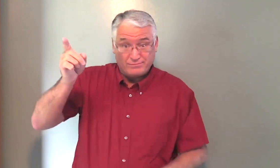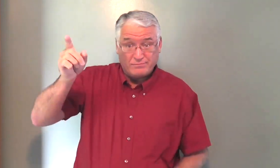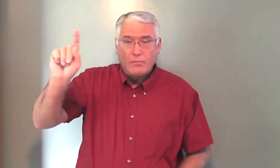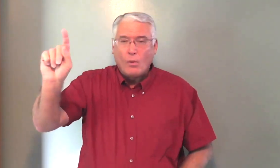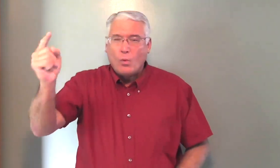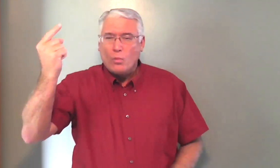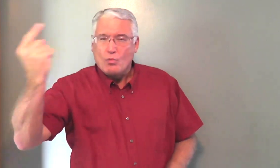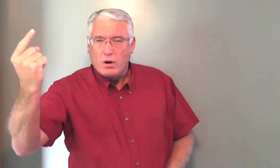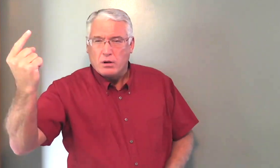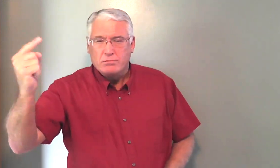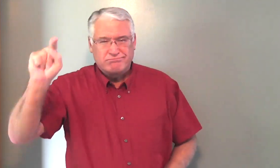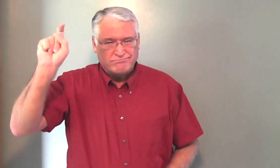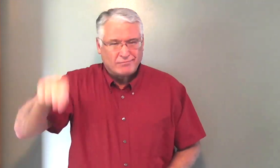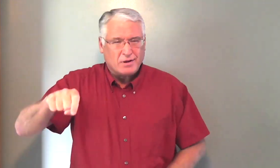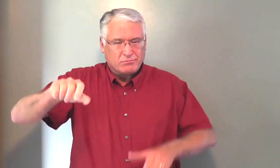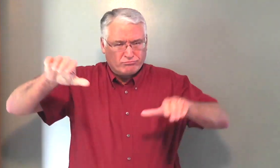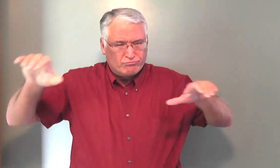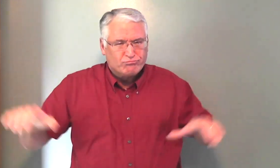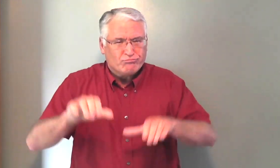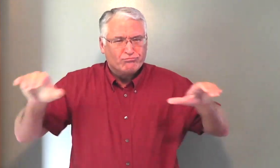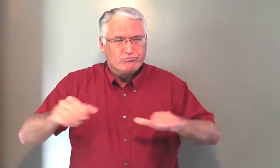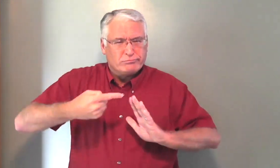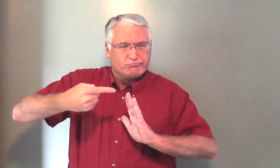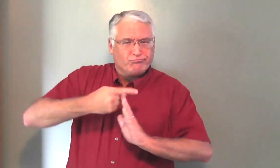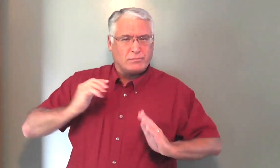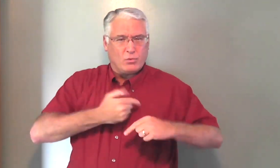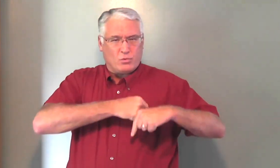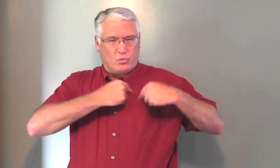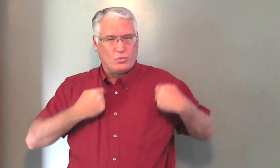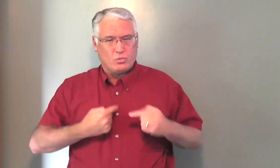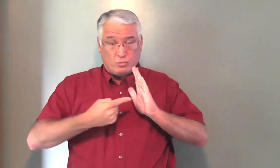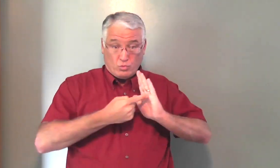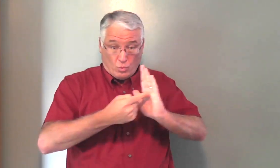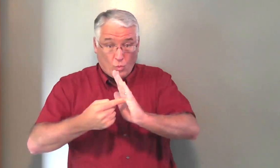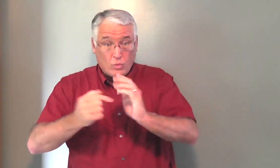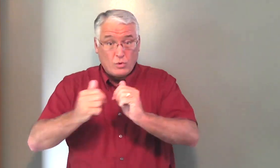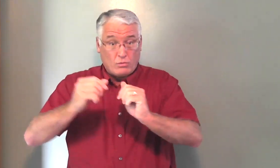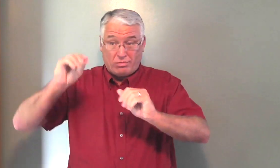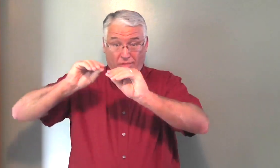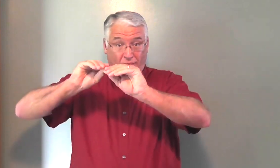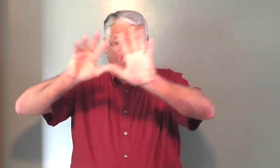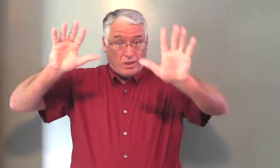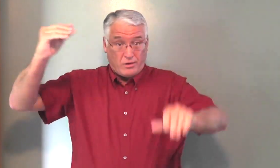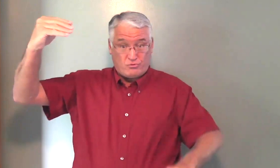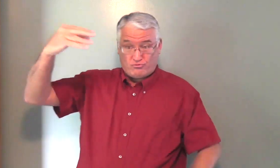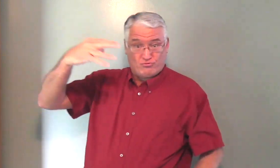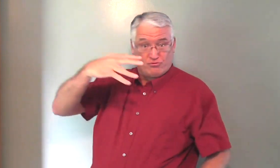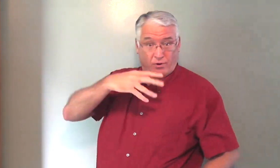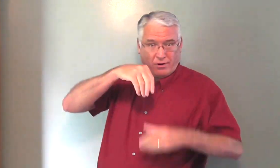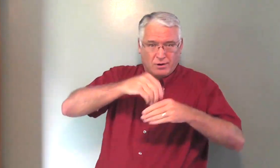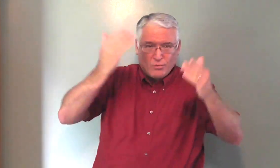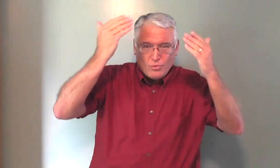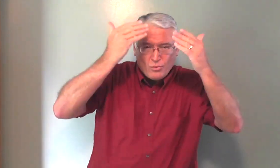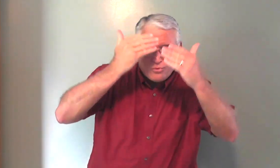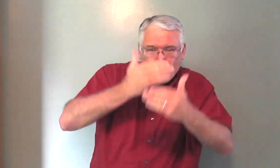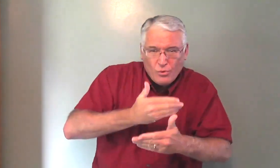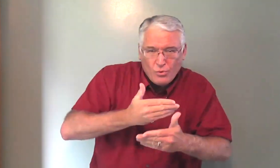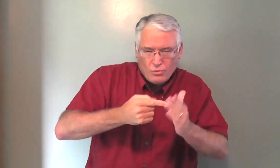The Holy Spirit, He must do the work to pierce our hearts, to let the light shine into the